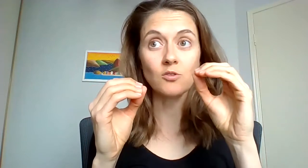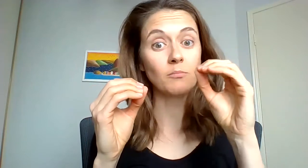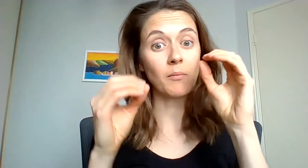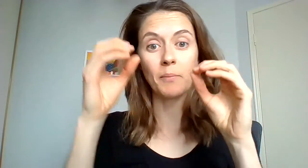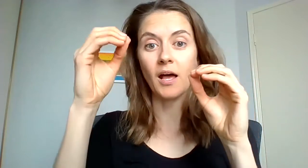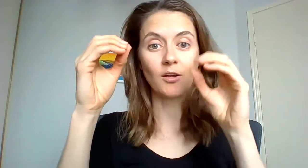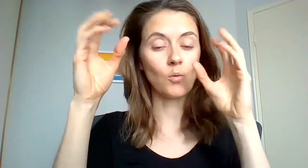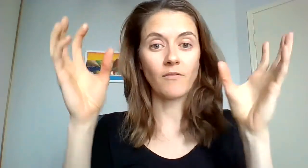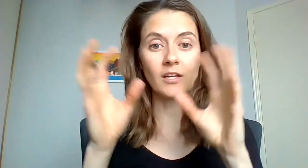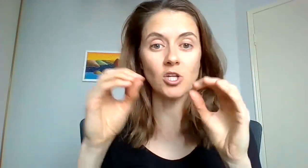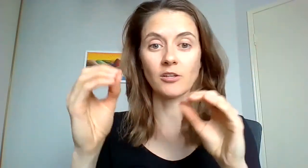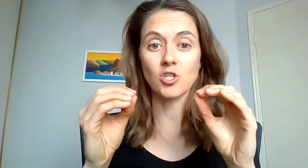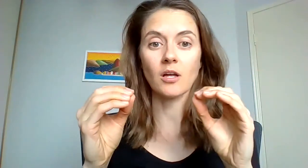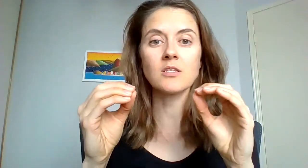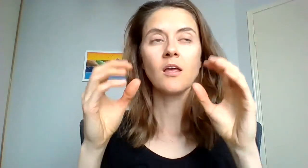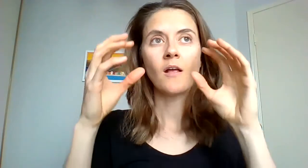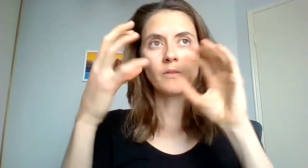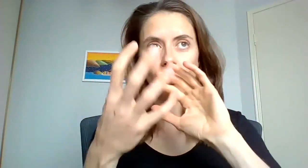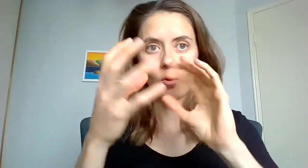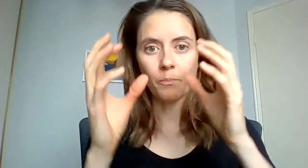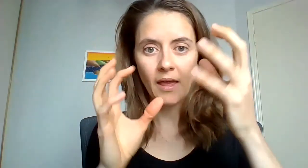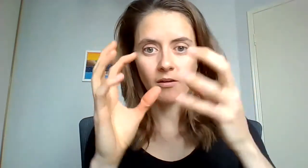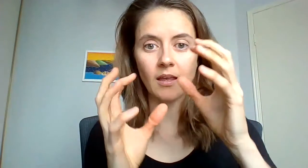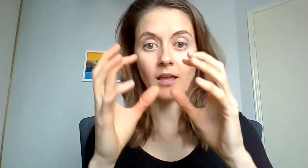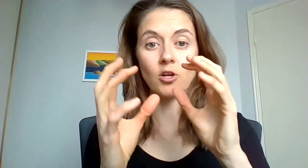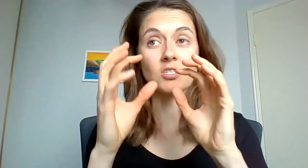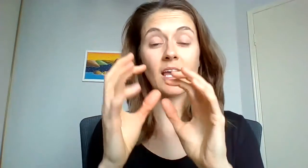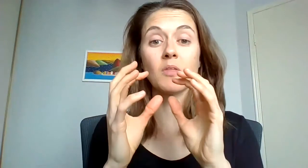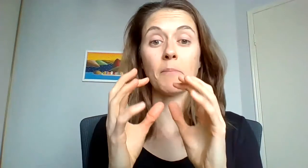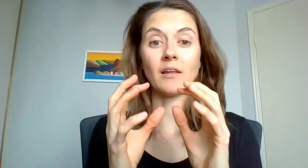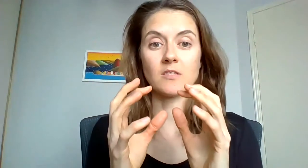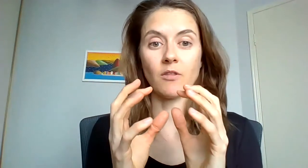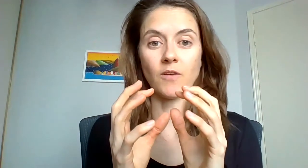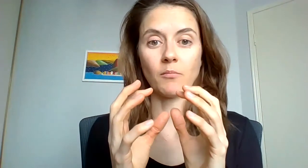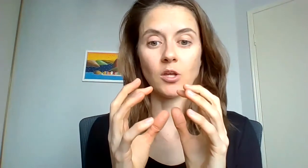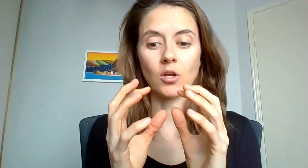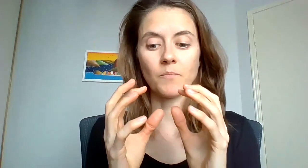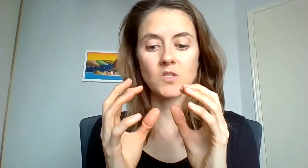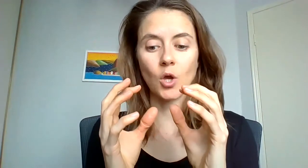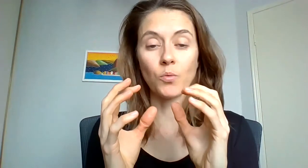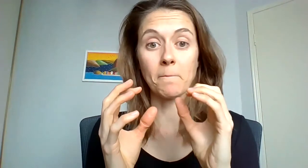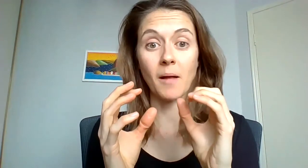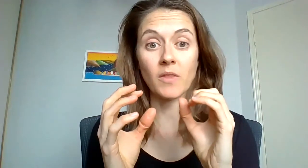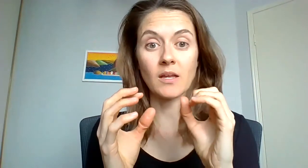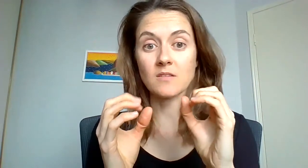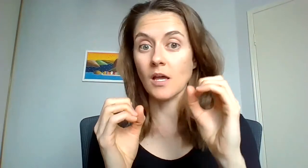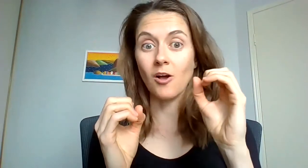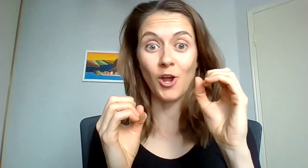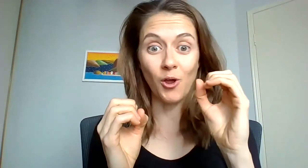or mum and partner, whoever, a child and child, we're all pairing you know to keep the balance of the family unit, so the mum that is like oh no,